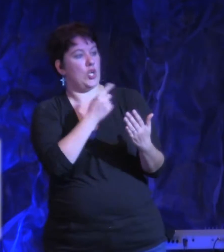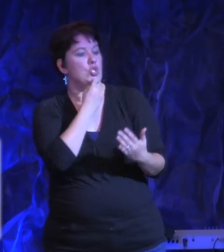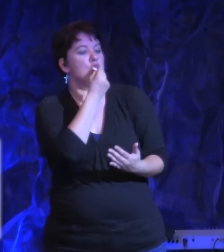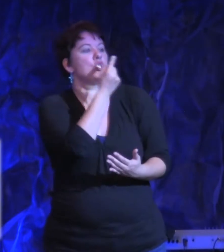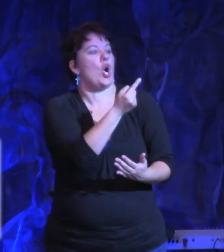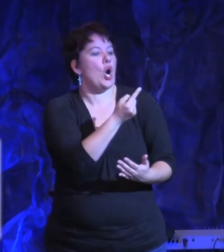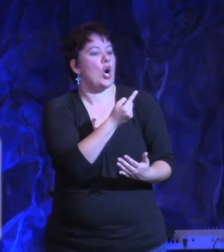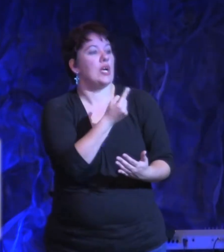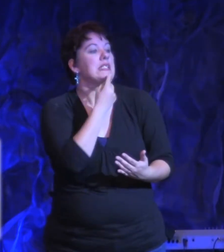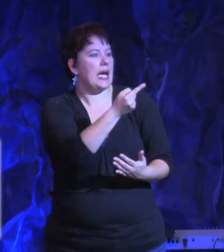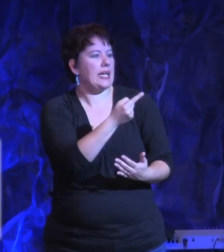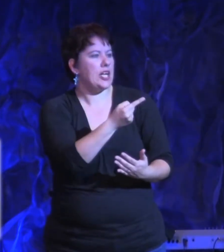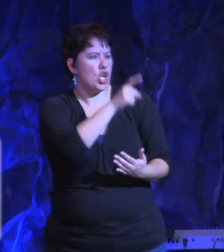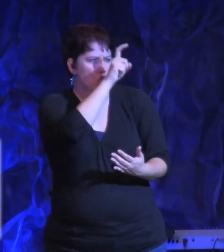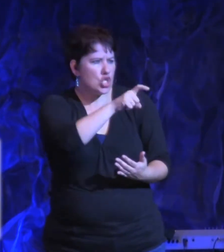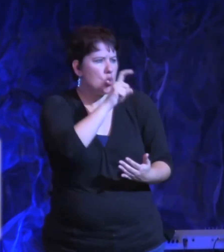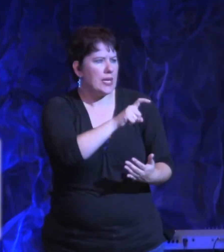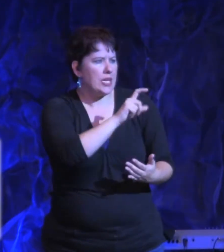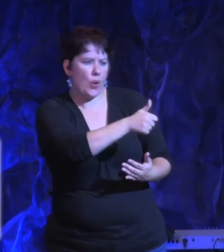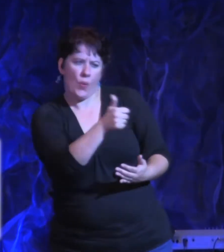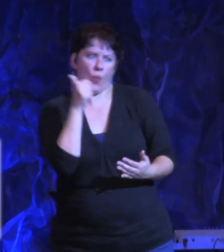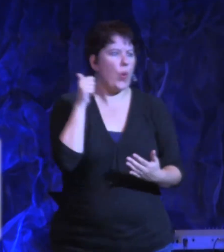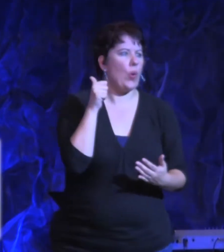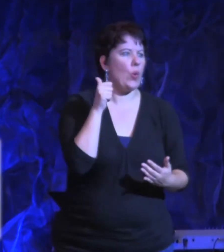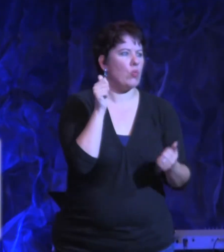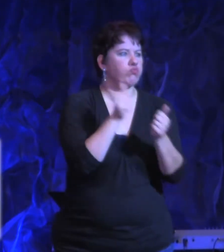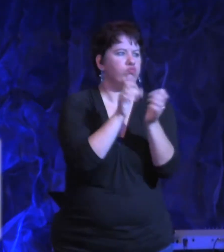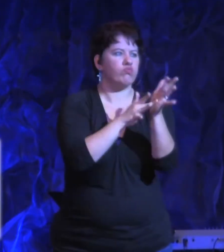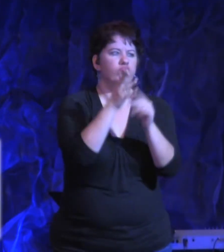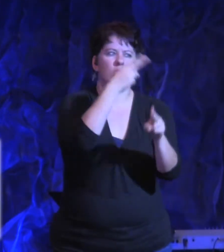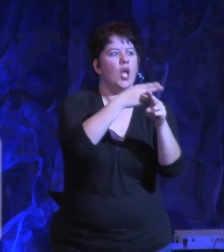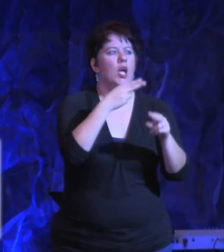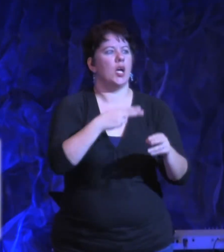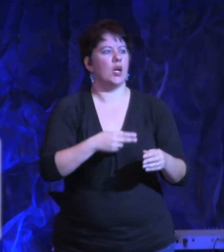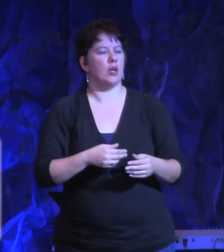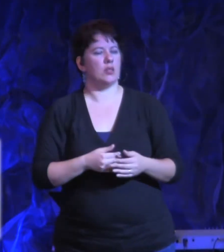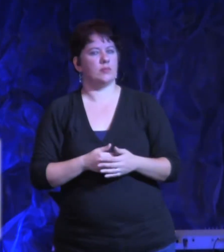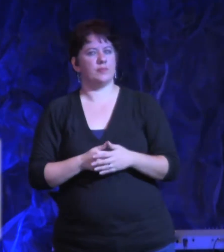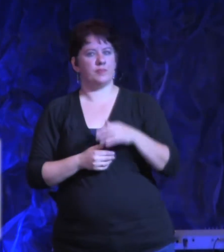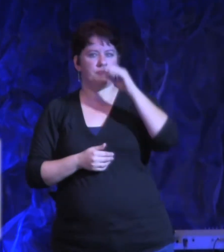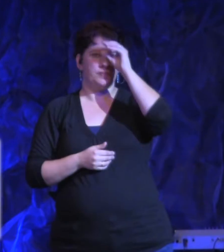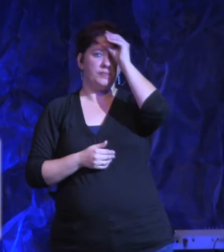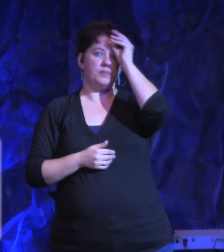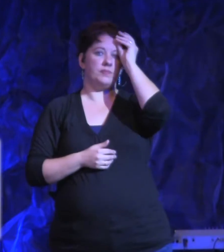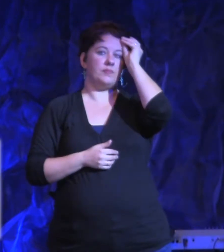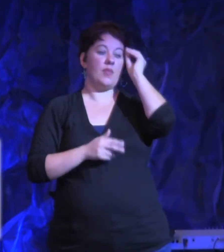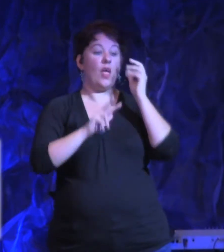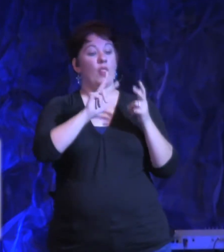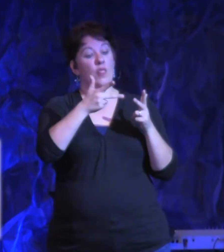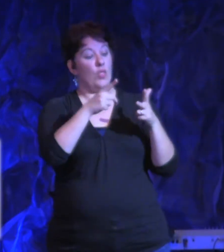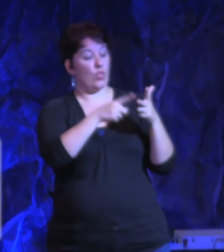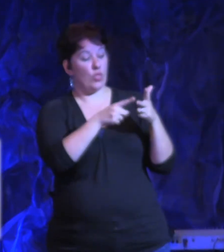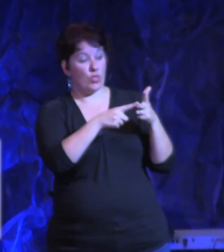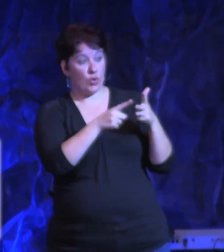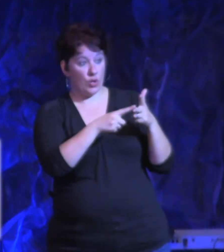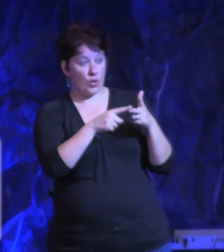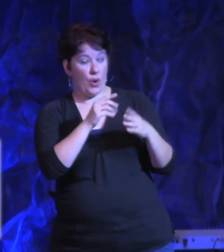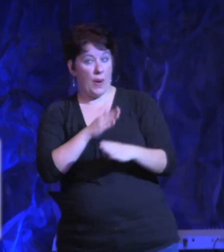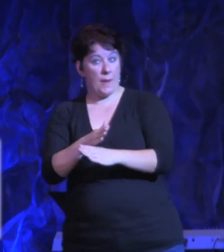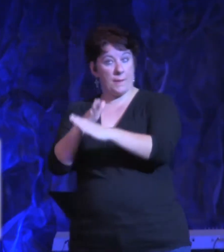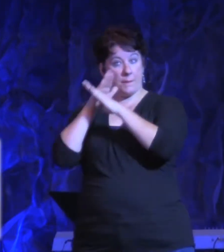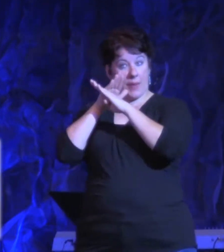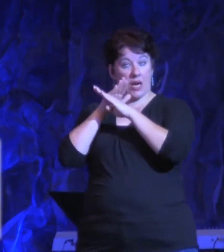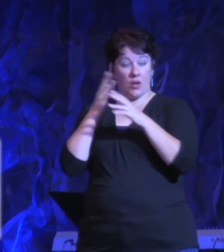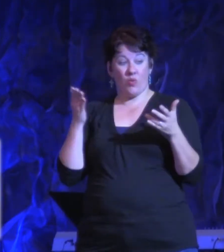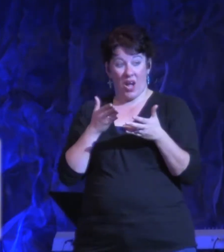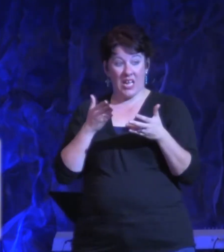The third barrier to hindering our breakthroughs is spiritual opposition. Now, I know we know this, but sometimes the barrier that's blocking our